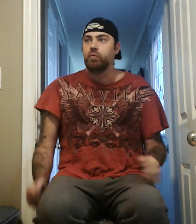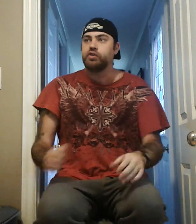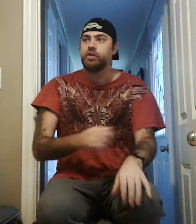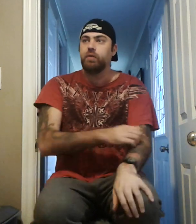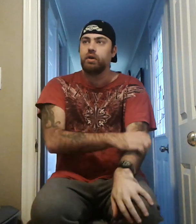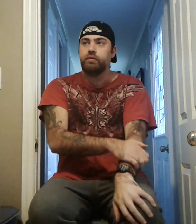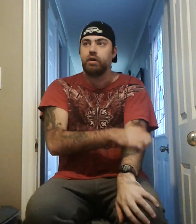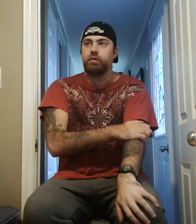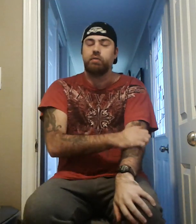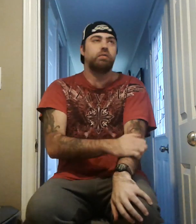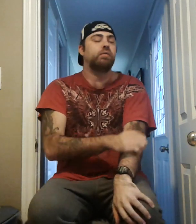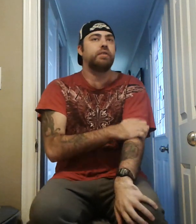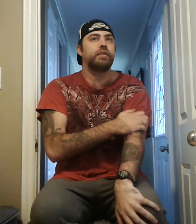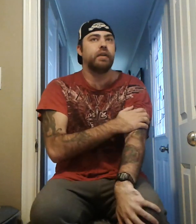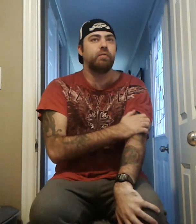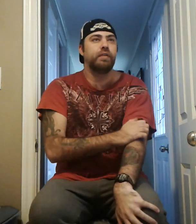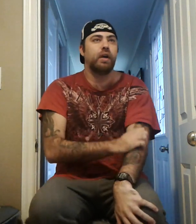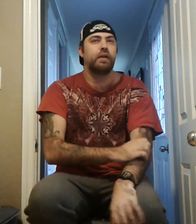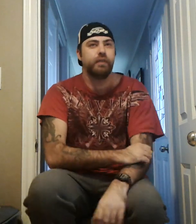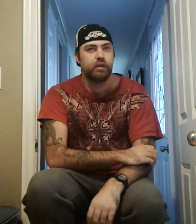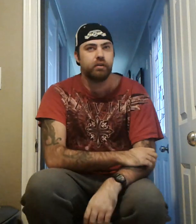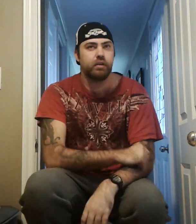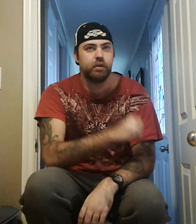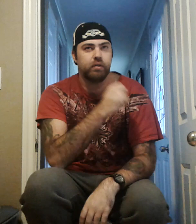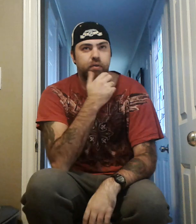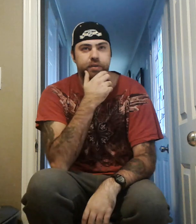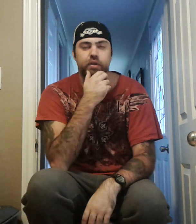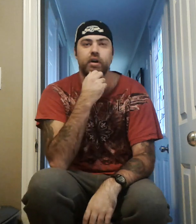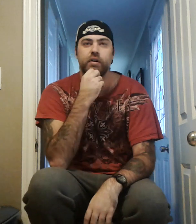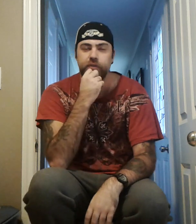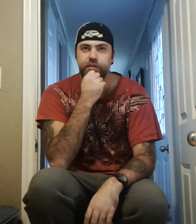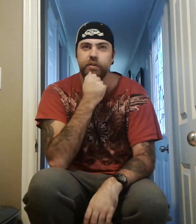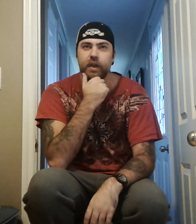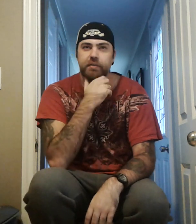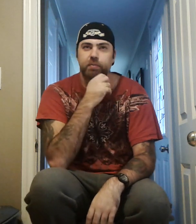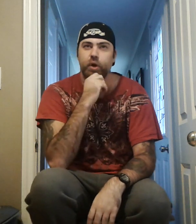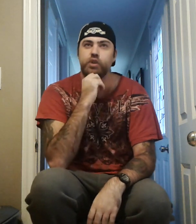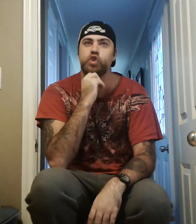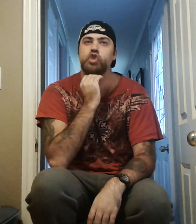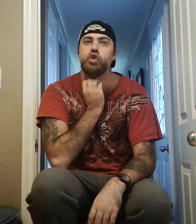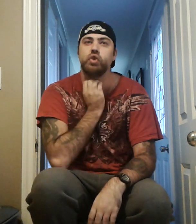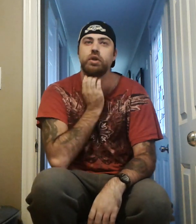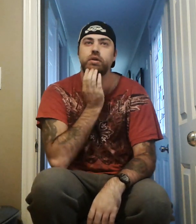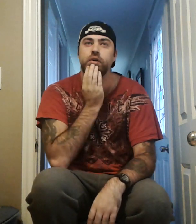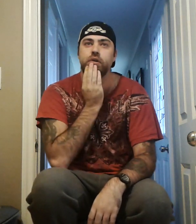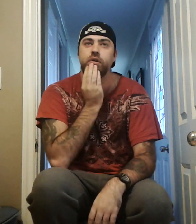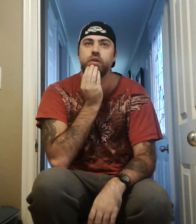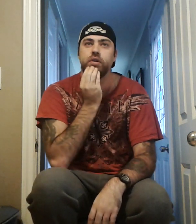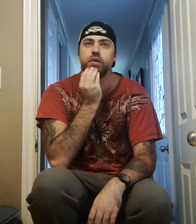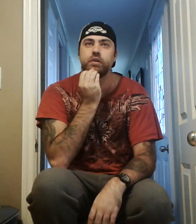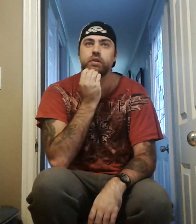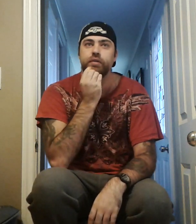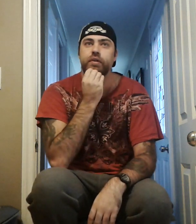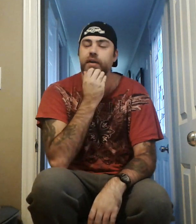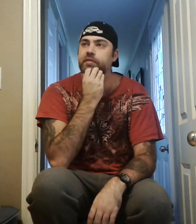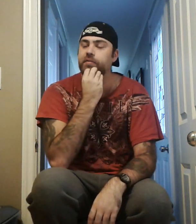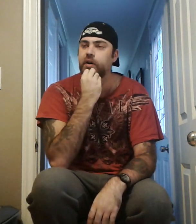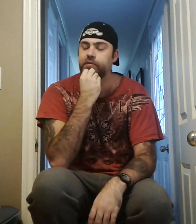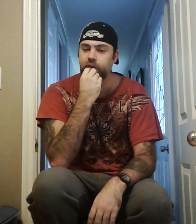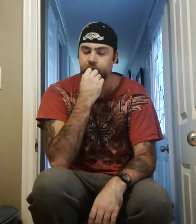when she won, uh, who was it that one that, I think, who was it, Lana was the last one to, who, this last survivor, you